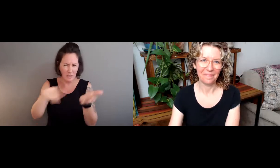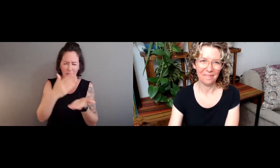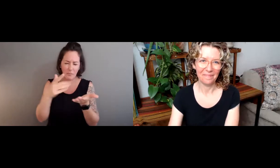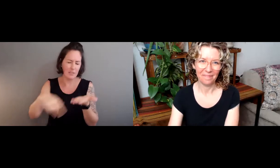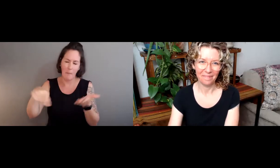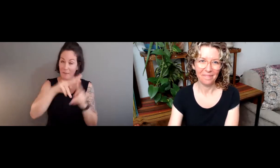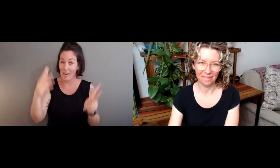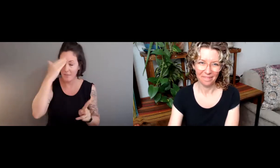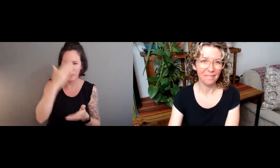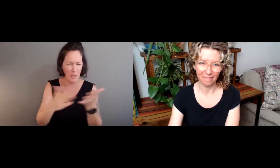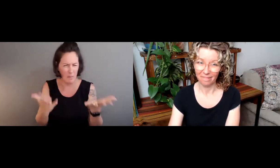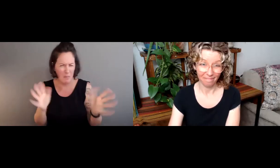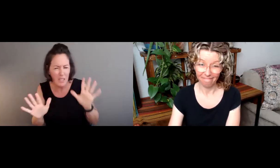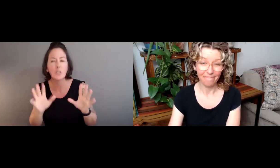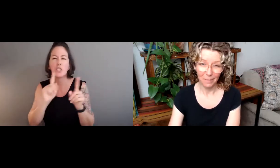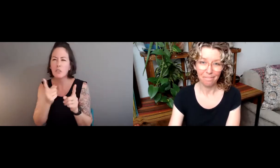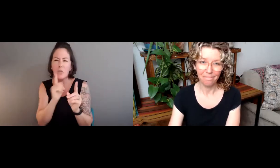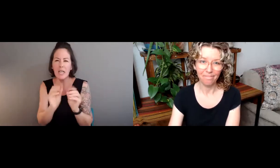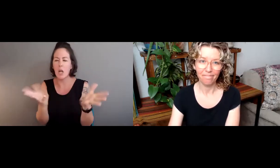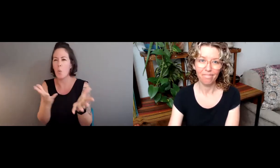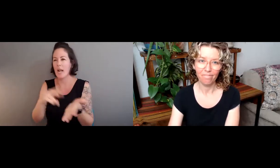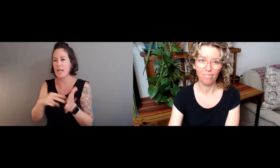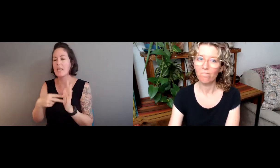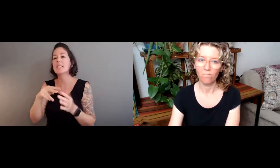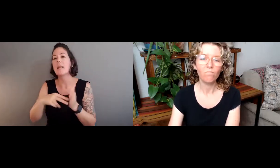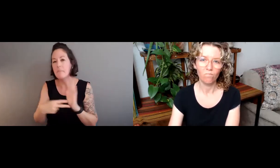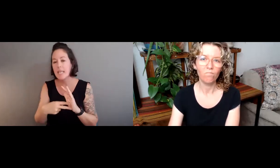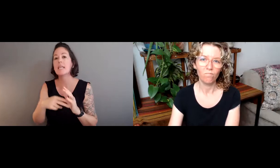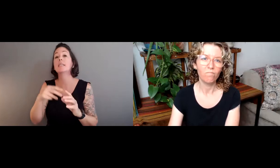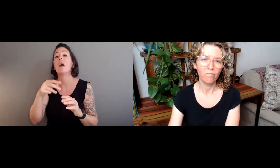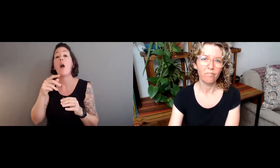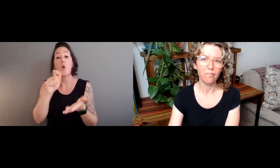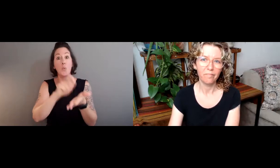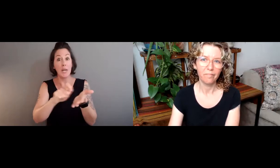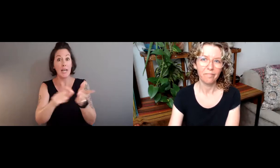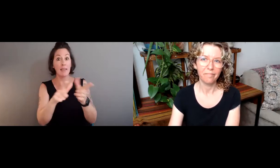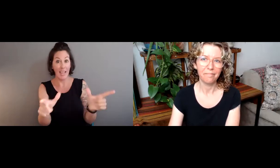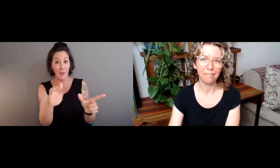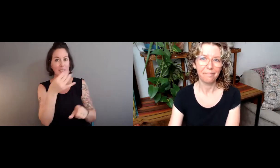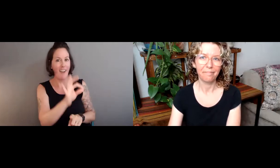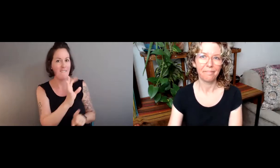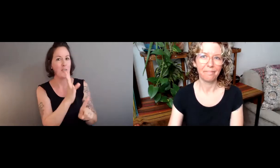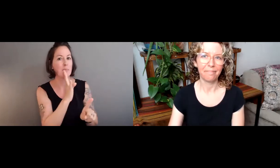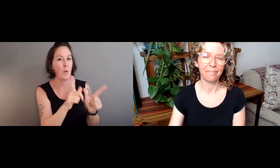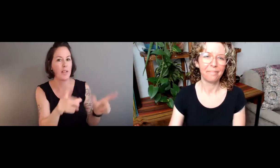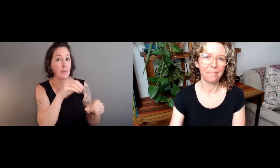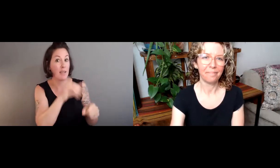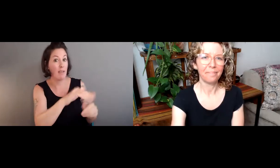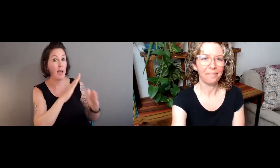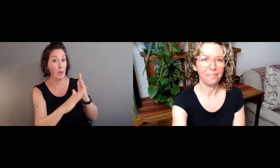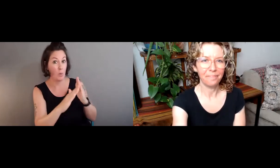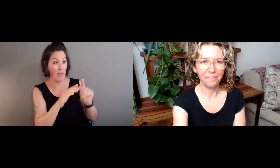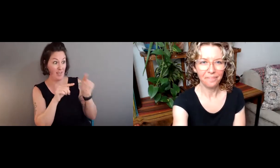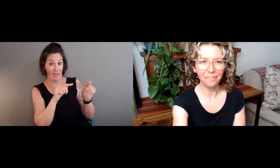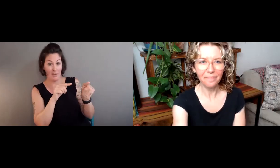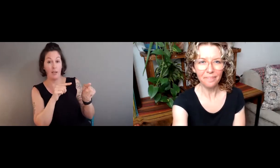We have to think about what glossing is. And some of you are very familiar with it and maybe some of you are not. But glossing means